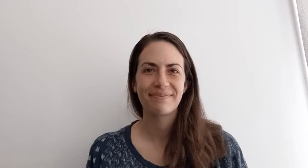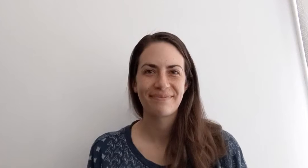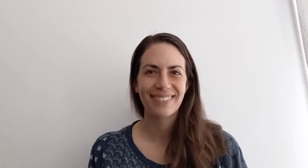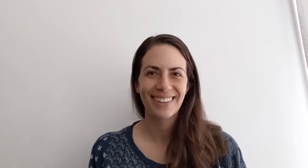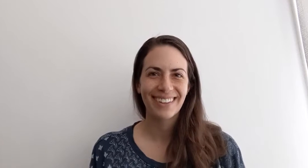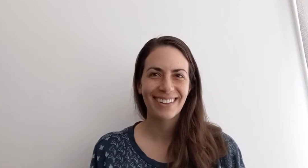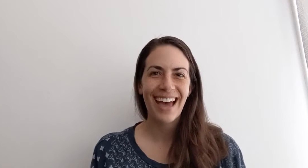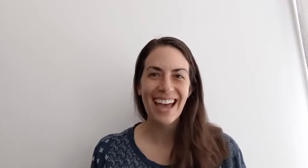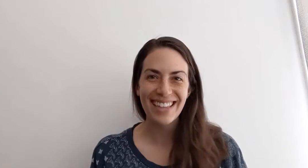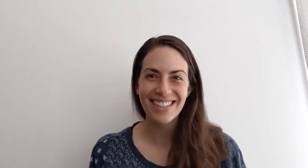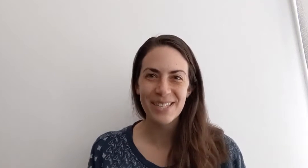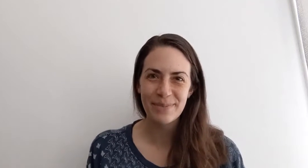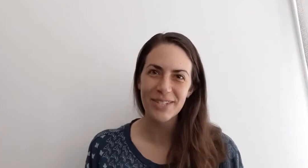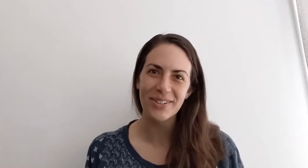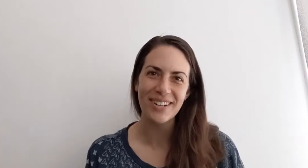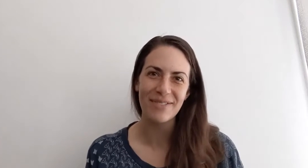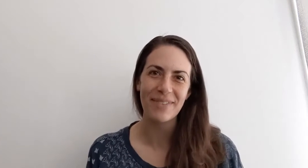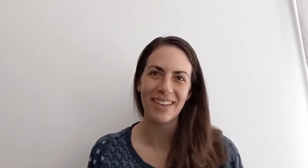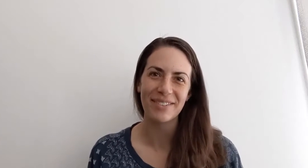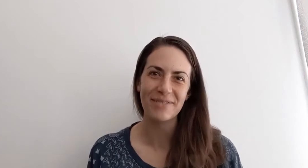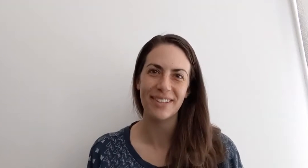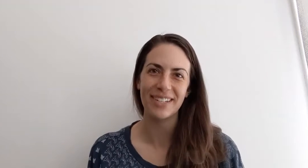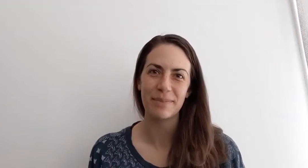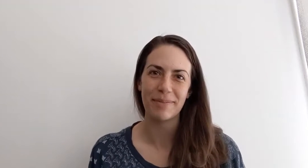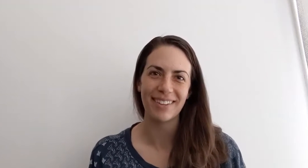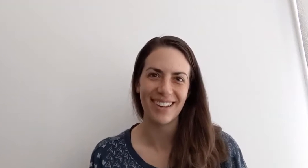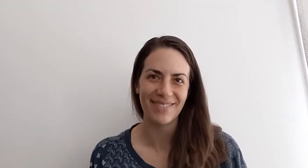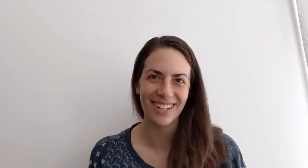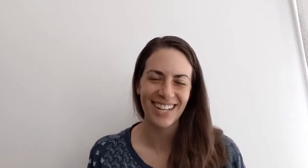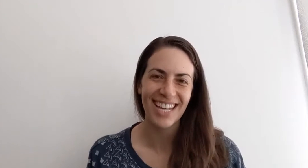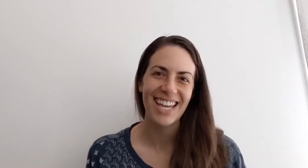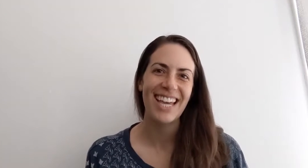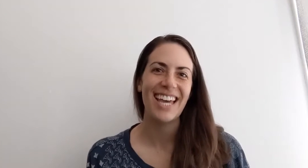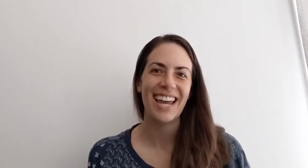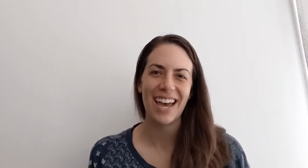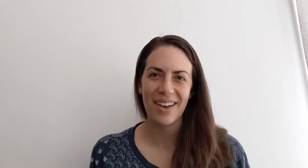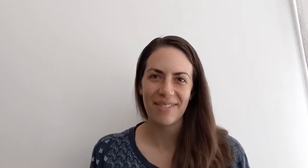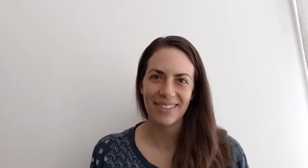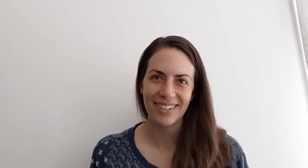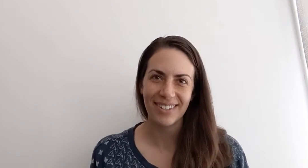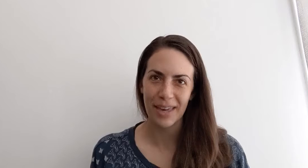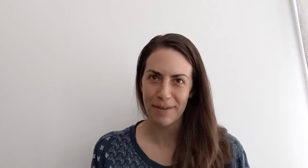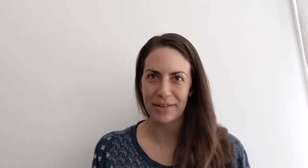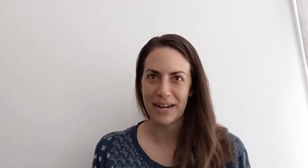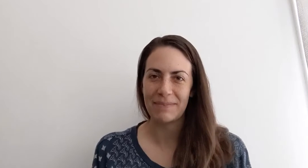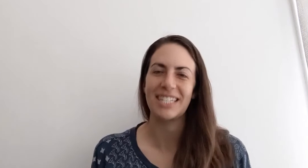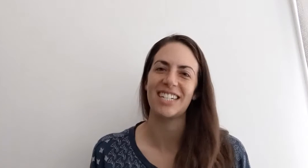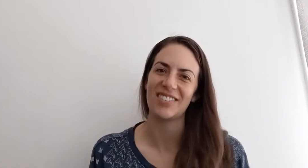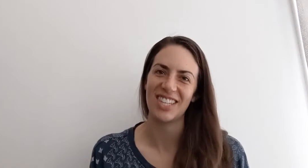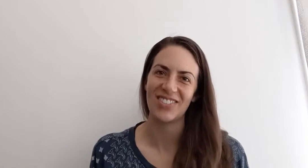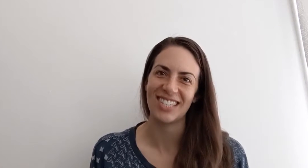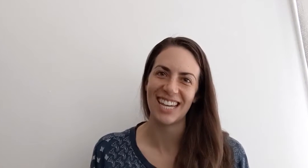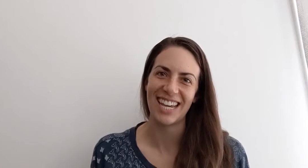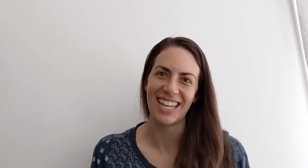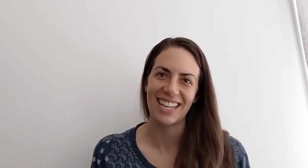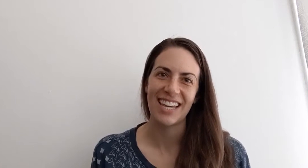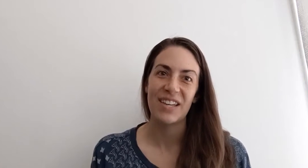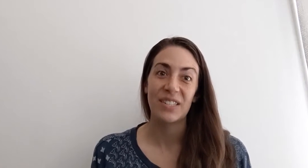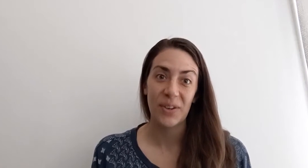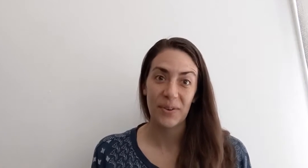Hi, this is Miss Courtney from the Elk Grove Village Public Library and I have a little clapping rhyme to share with you today. So